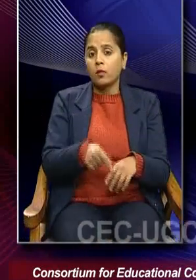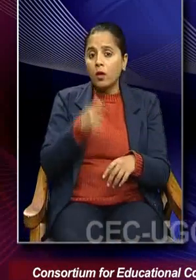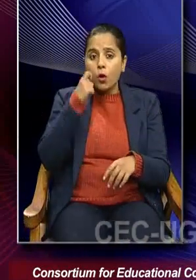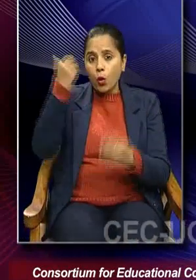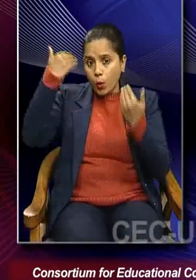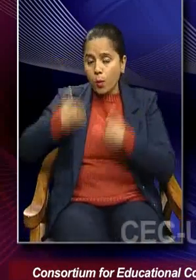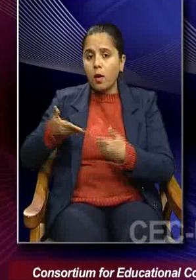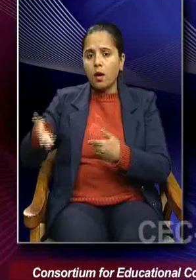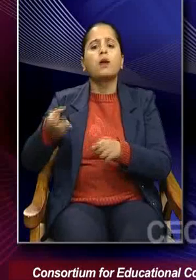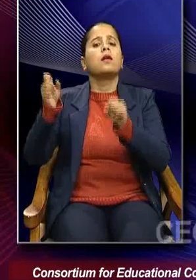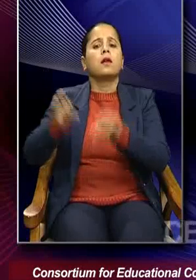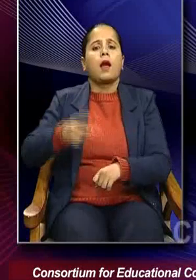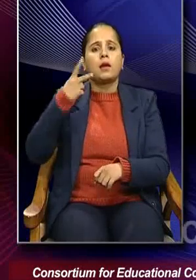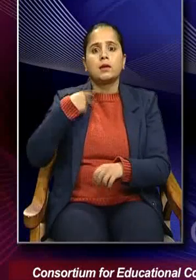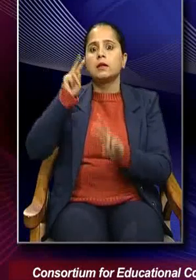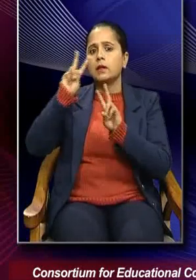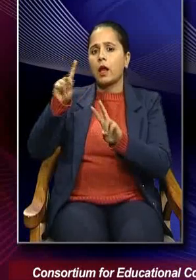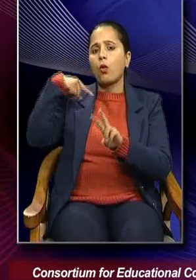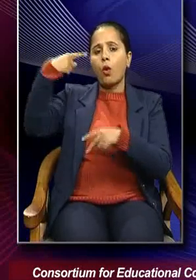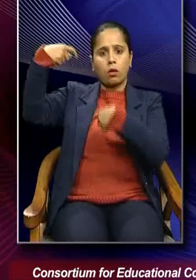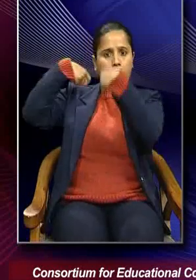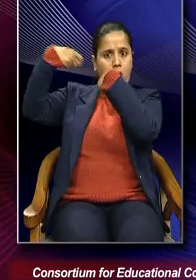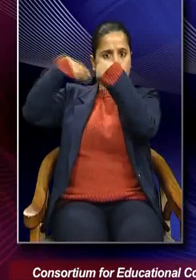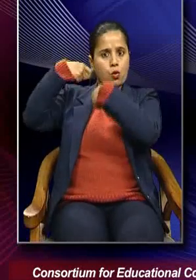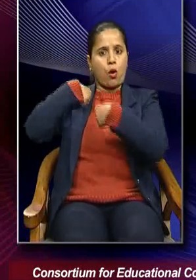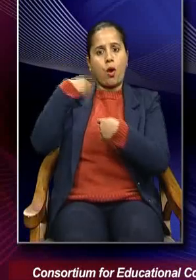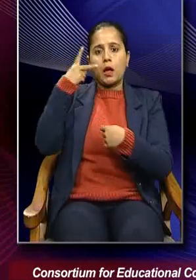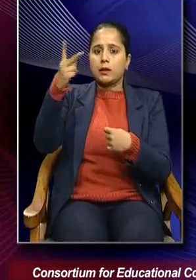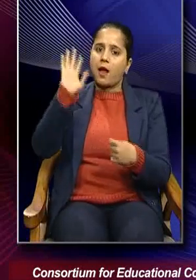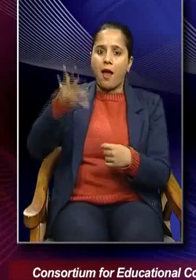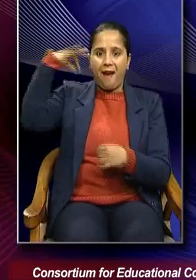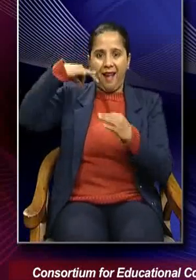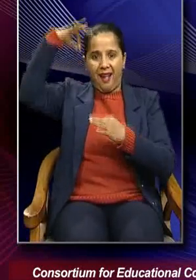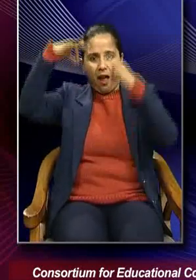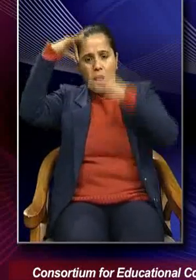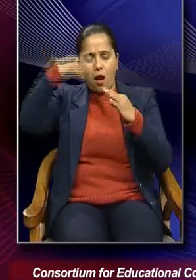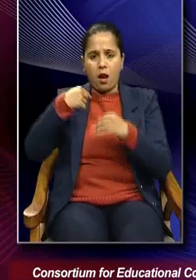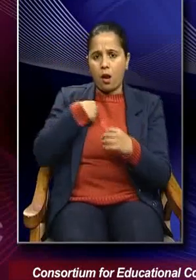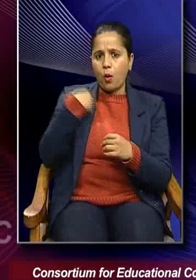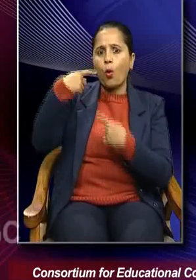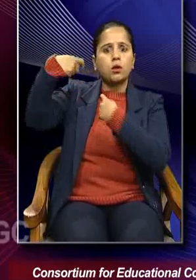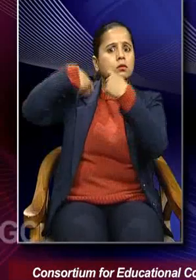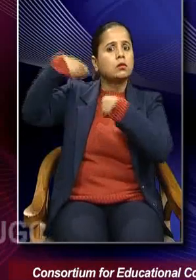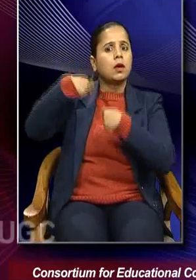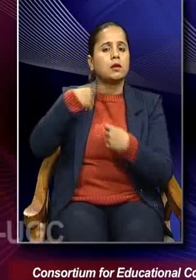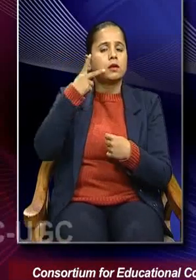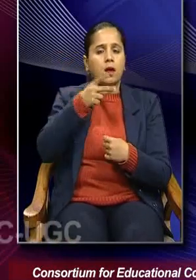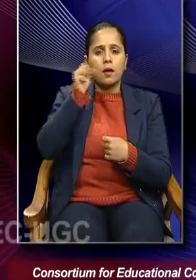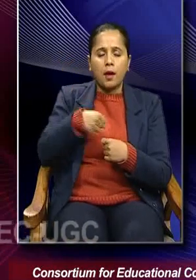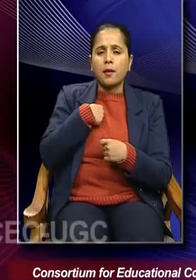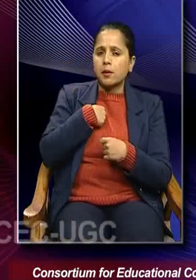are able to see the string that's moving them. They are able to critically